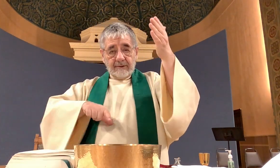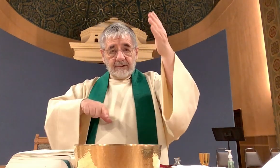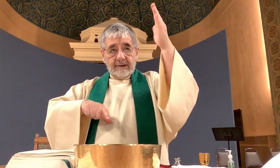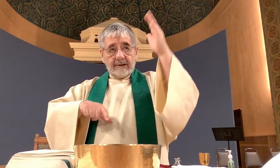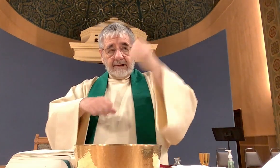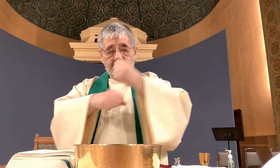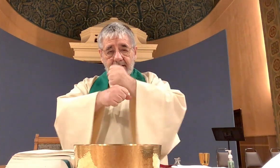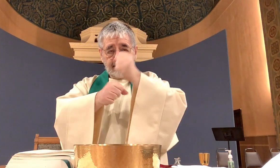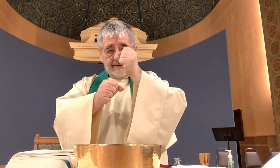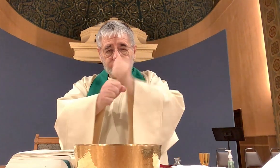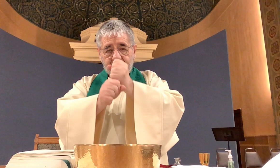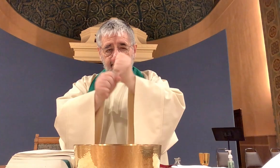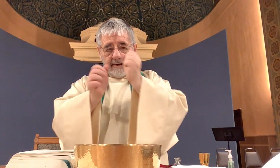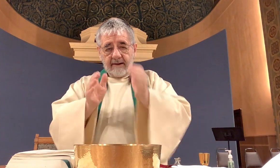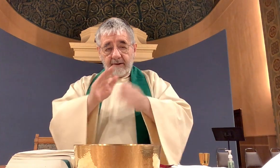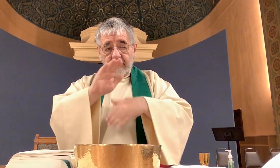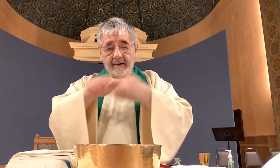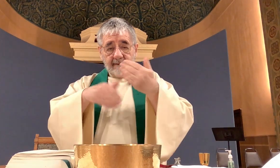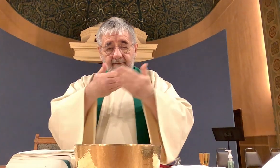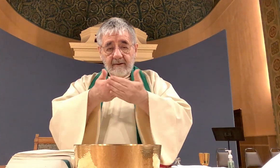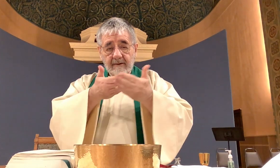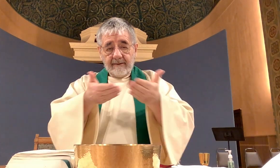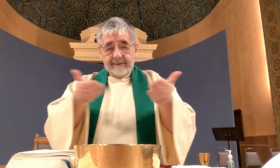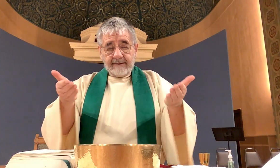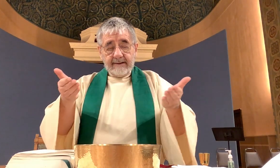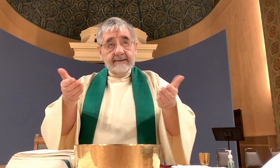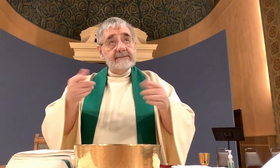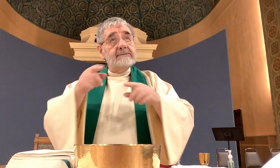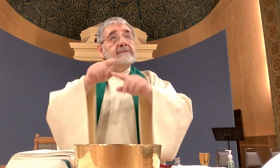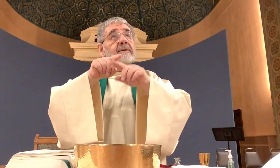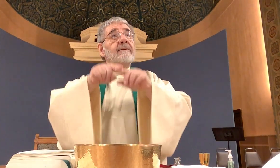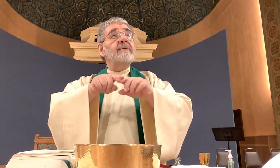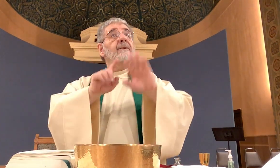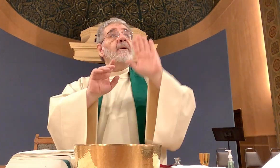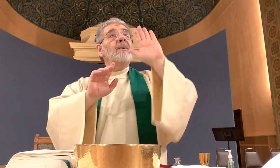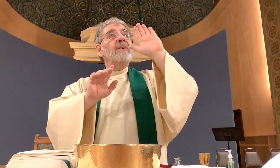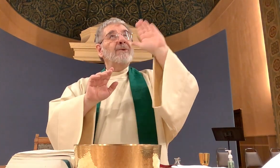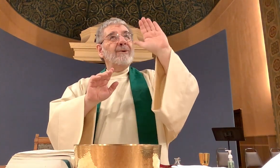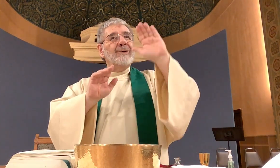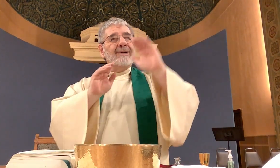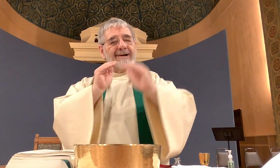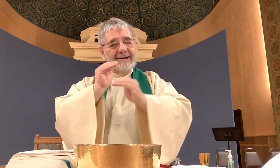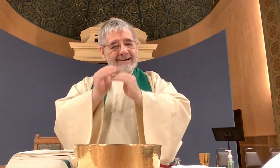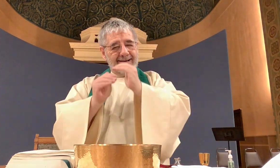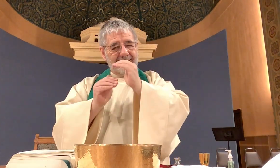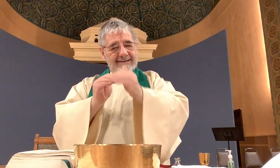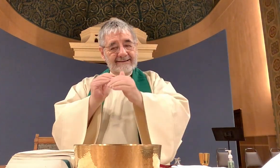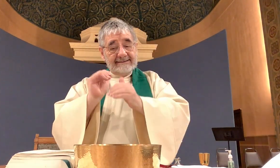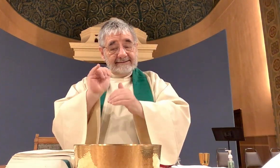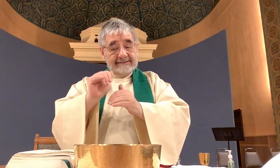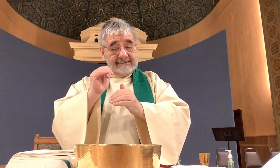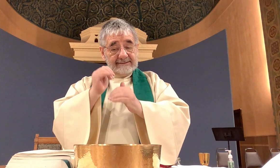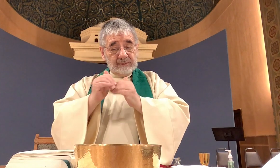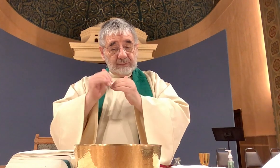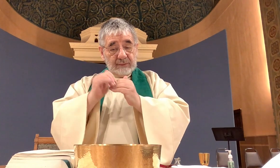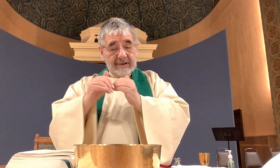blessed are you Lord God of all creation for through your goodness we have received the bread we offer you